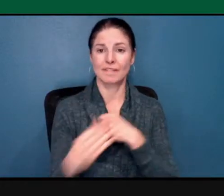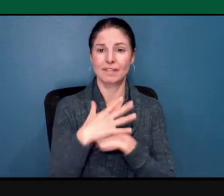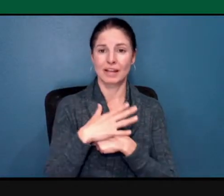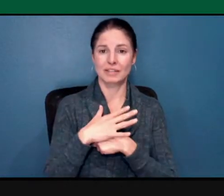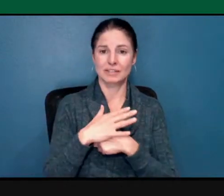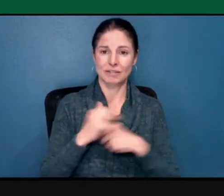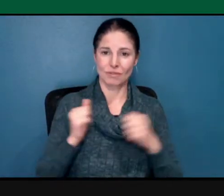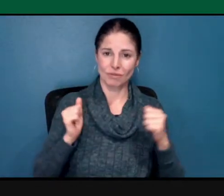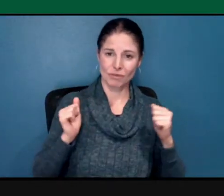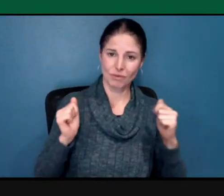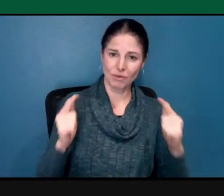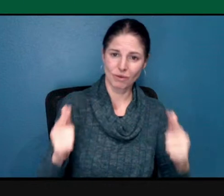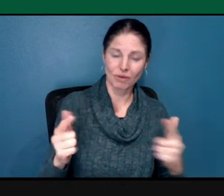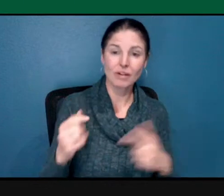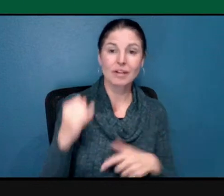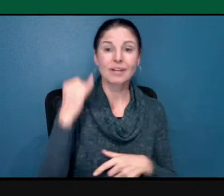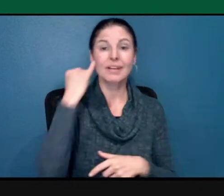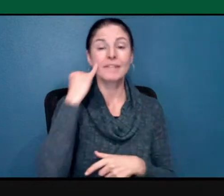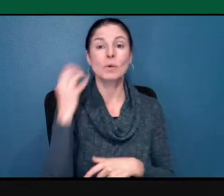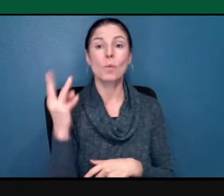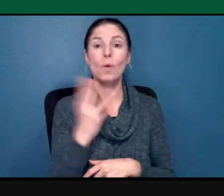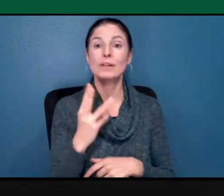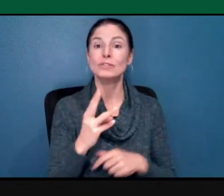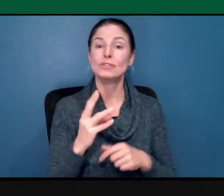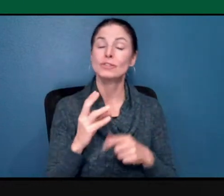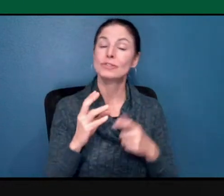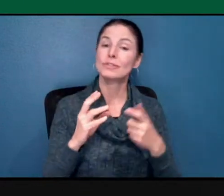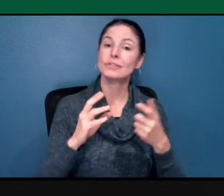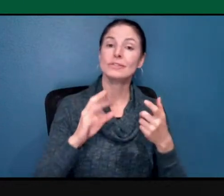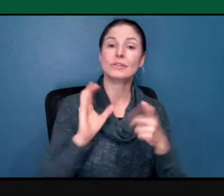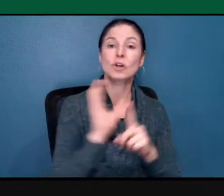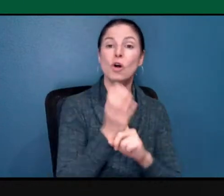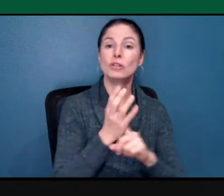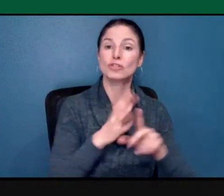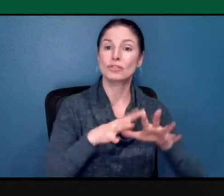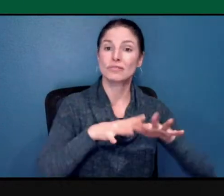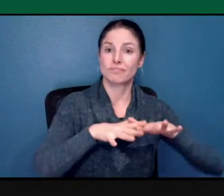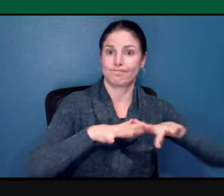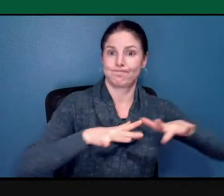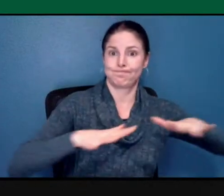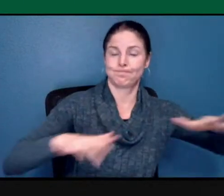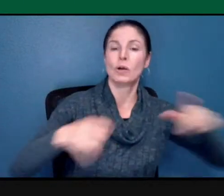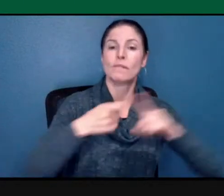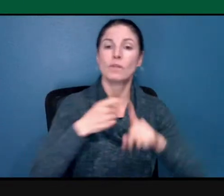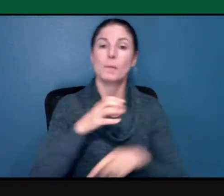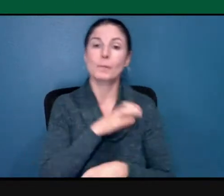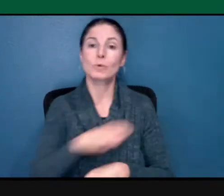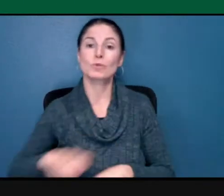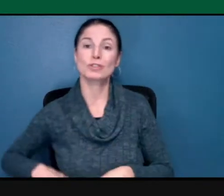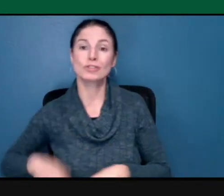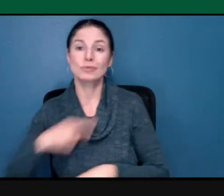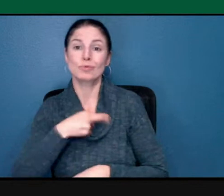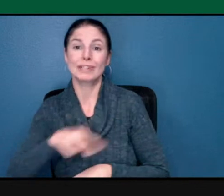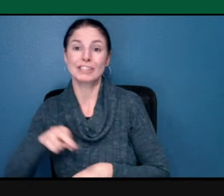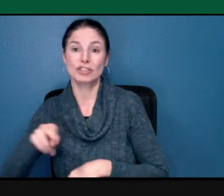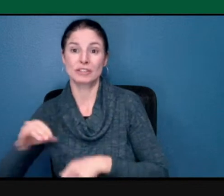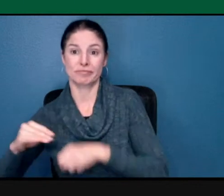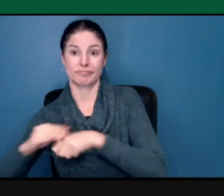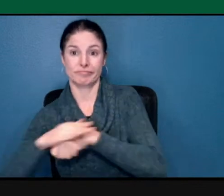civilization came out of Christianity, then all these benefits by definition benefits all of us, right? Whether through its benefits or, or, or oppression. So I